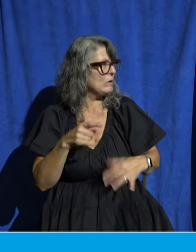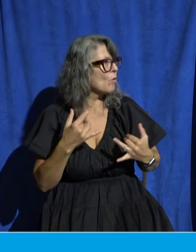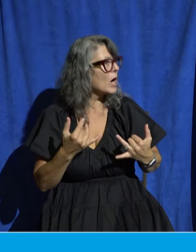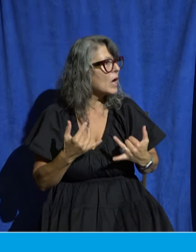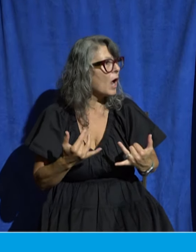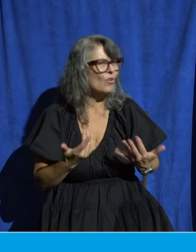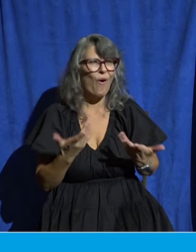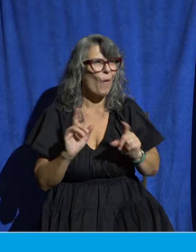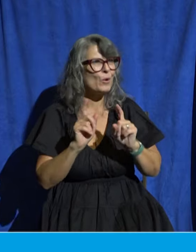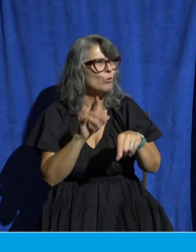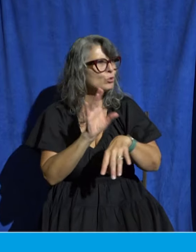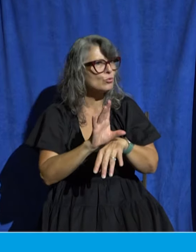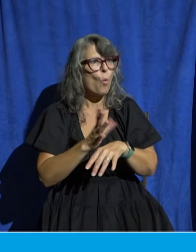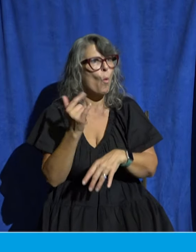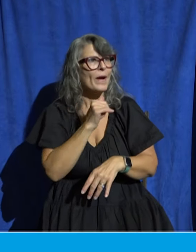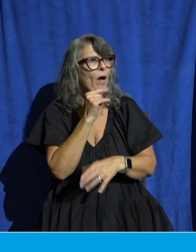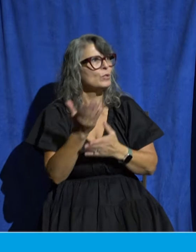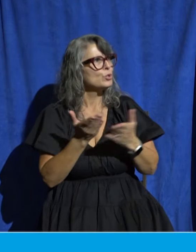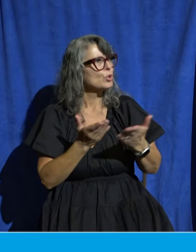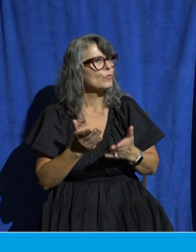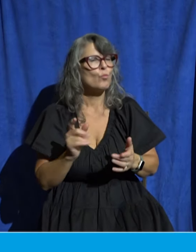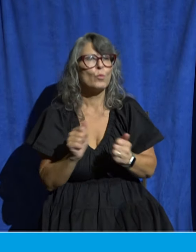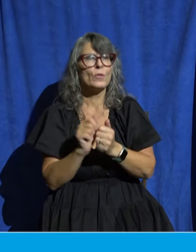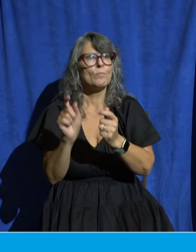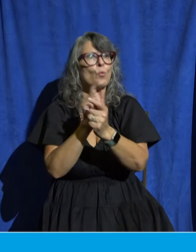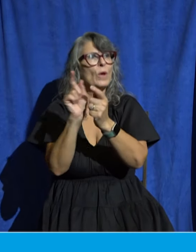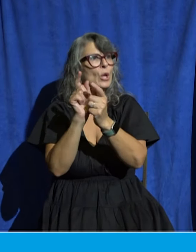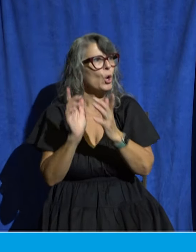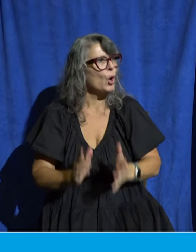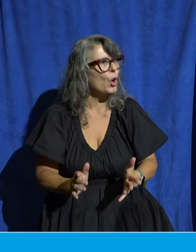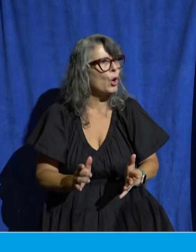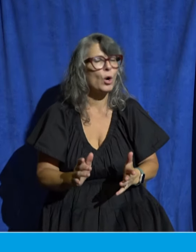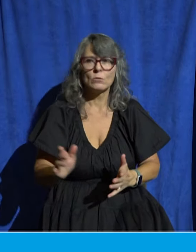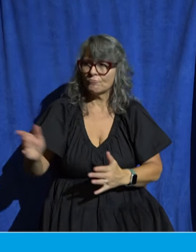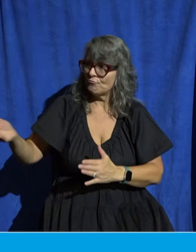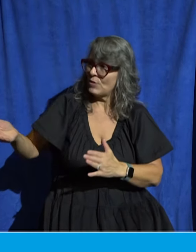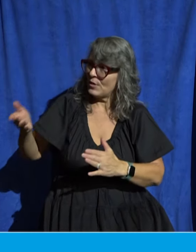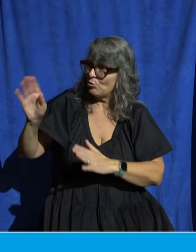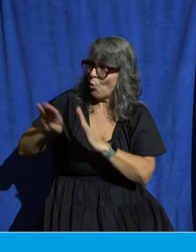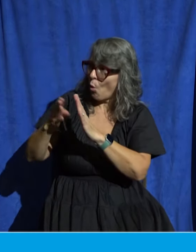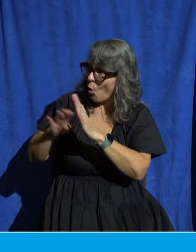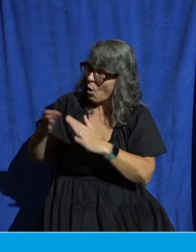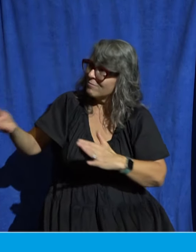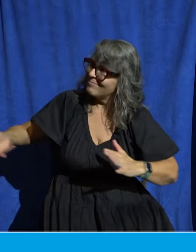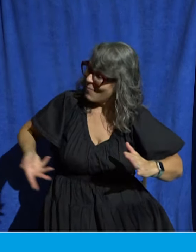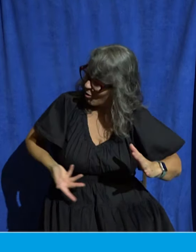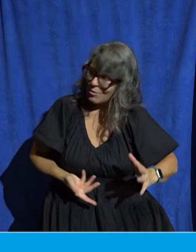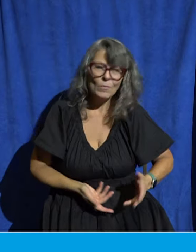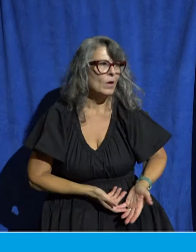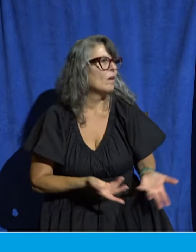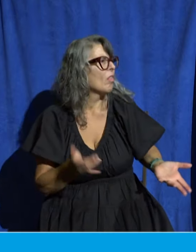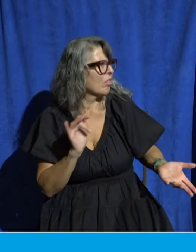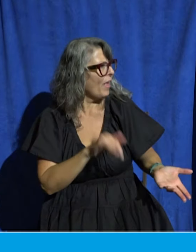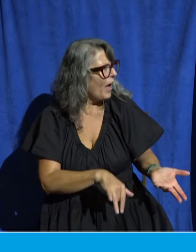group there's ways that you can serve within your church group to make sure needs are being met in that community in that group setting